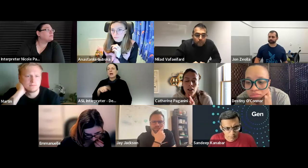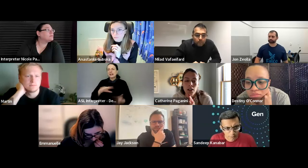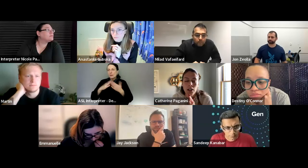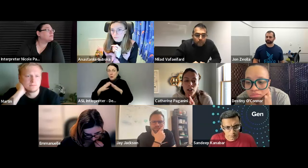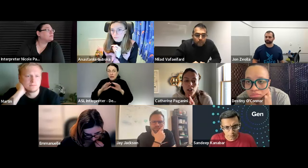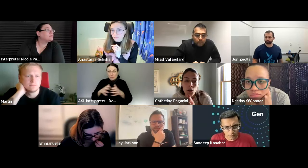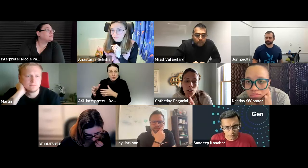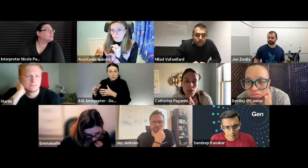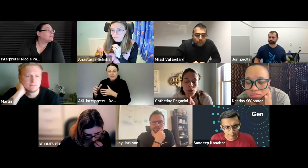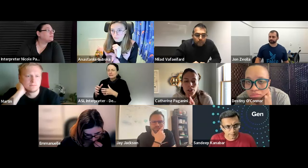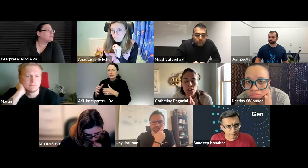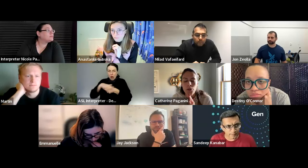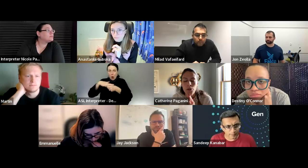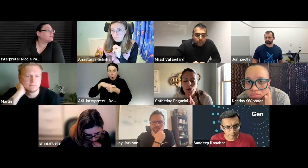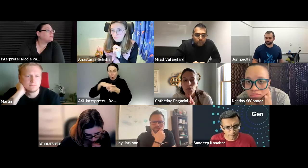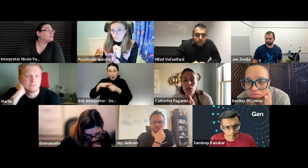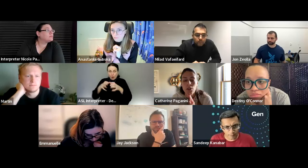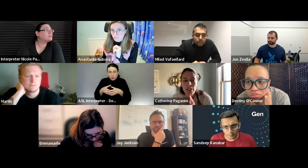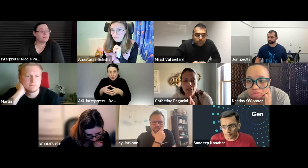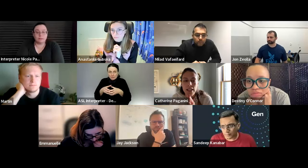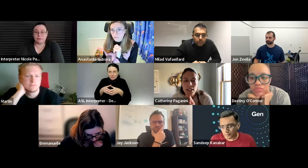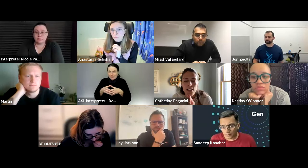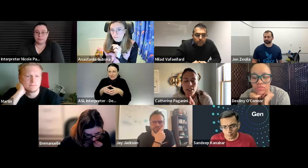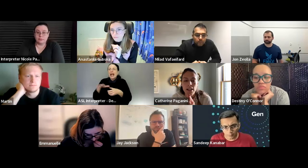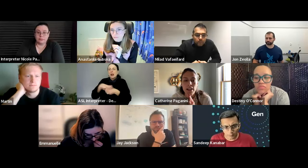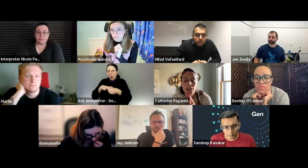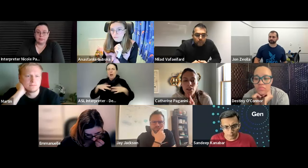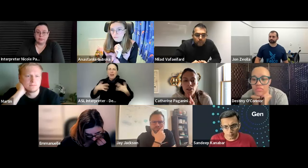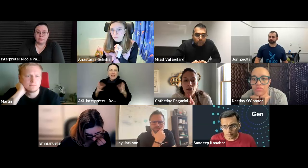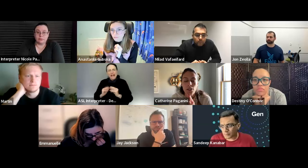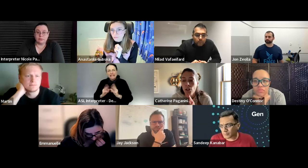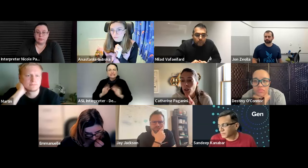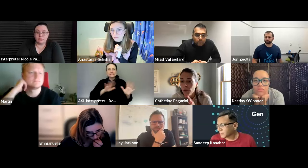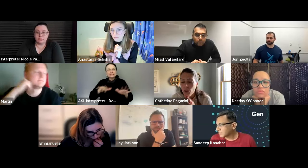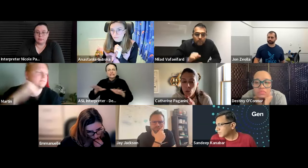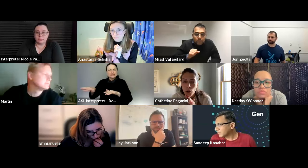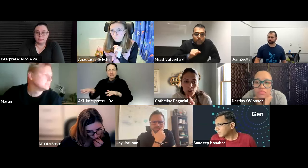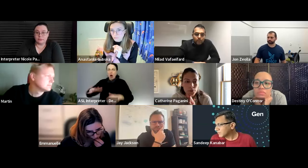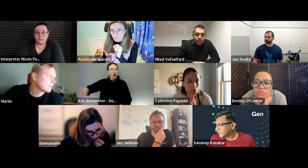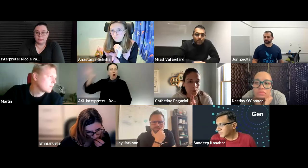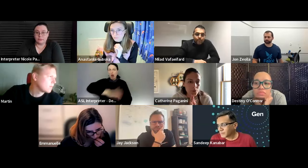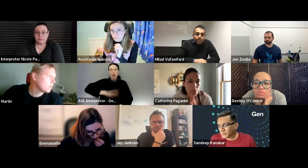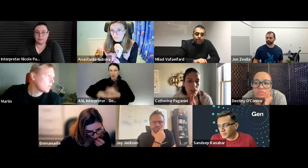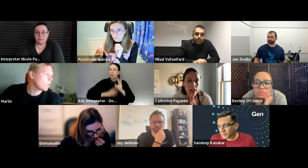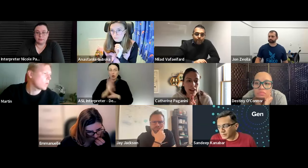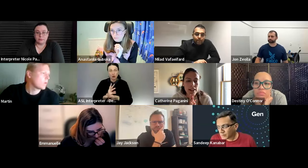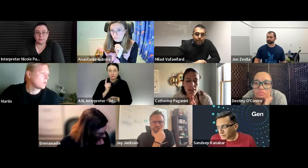local community groups and local events that are done all over the world